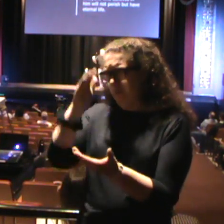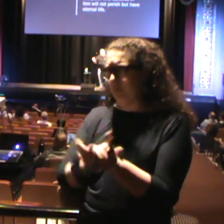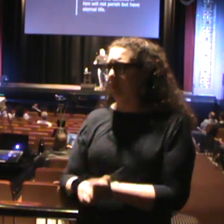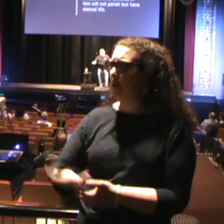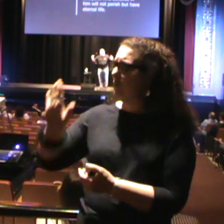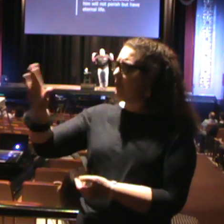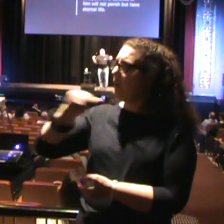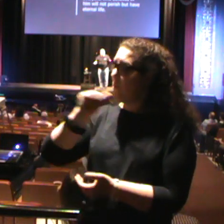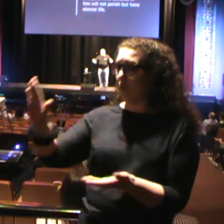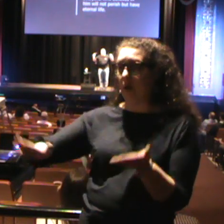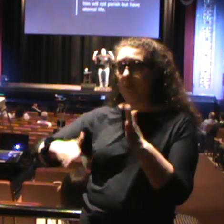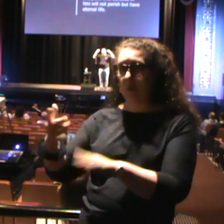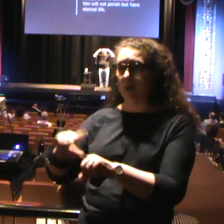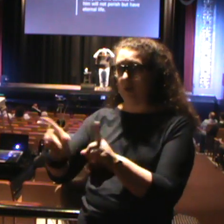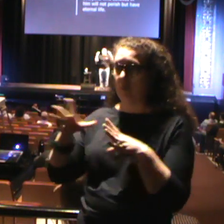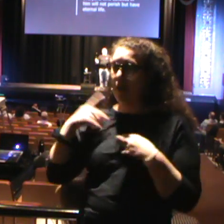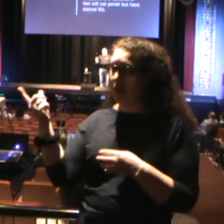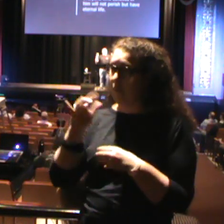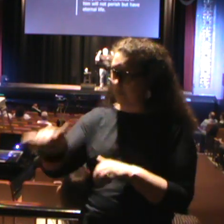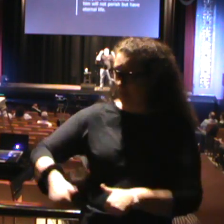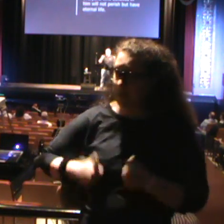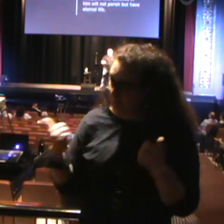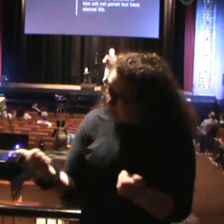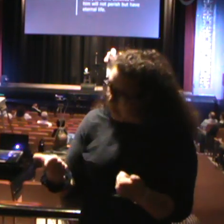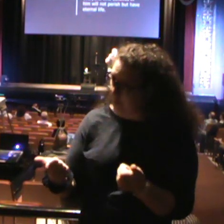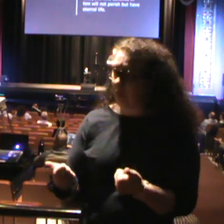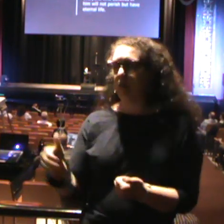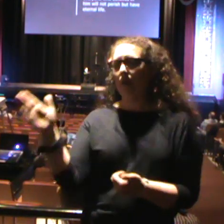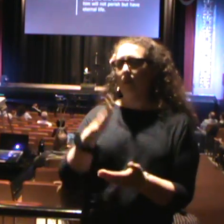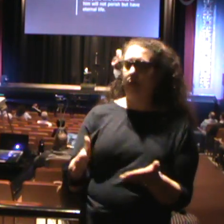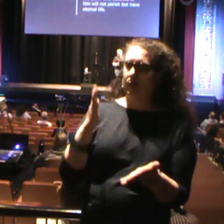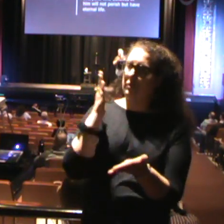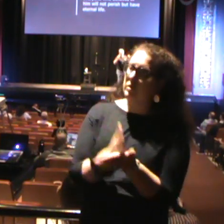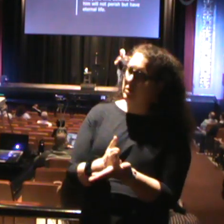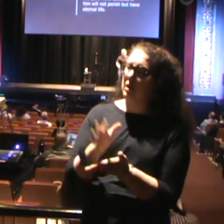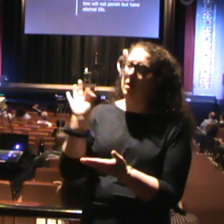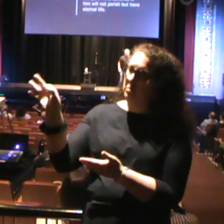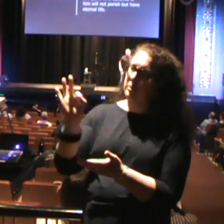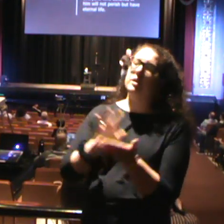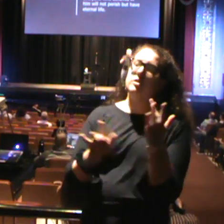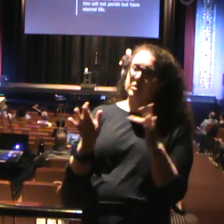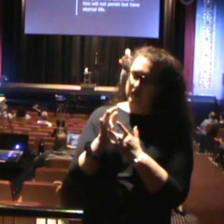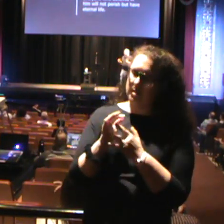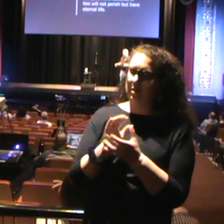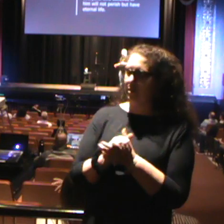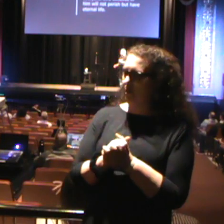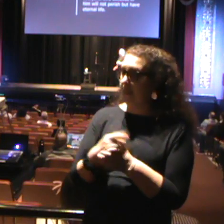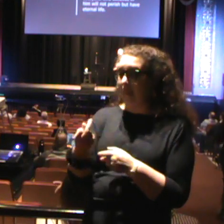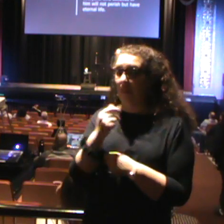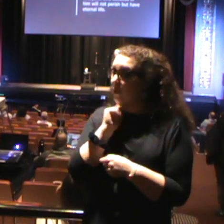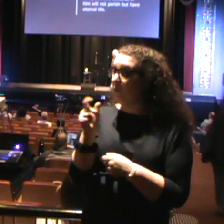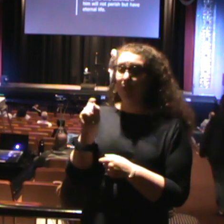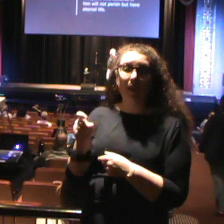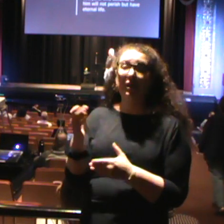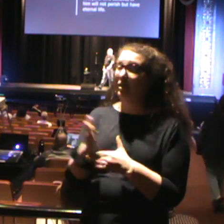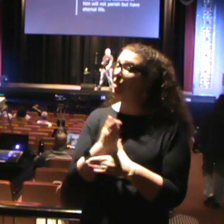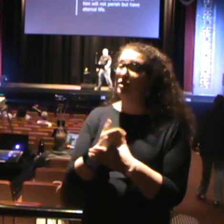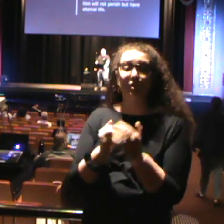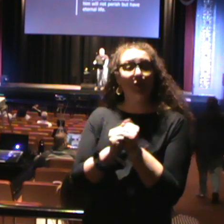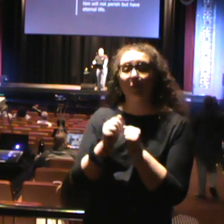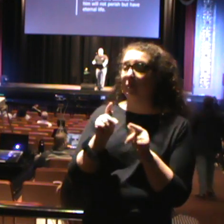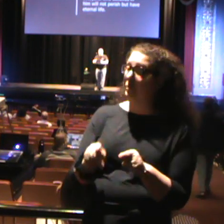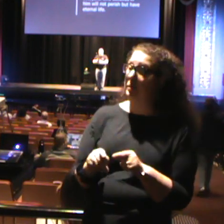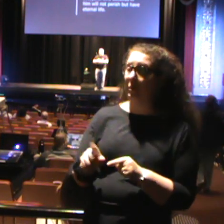but have everlasting life. Never stop preaching Jesus. We don't need to share with people